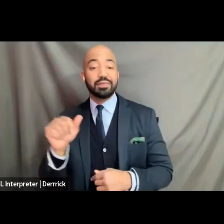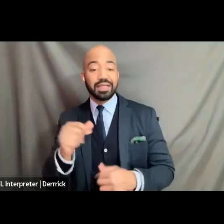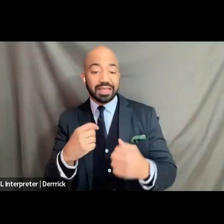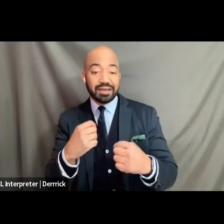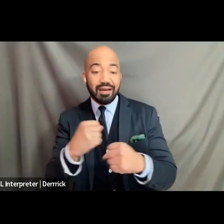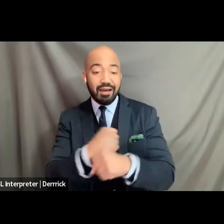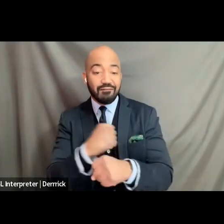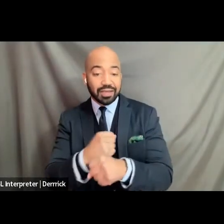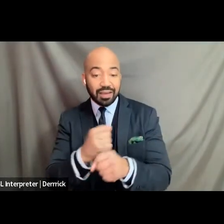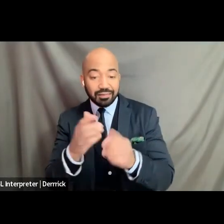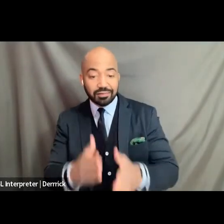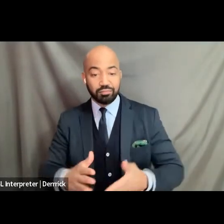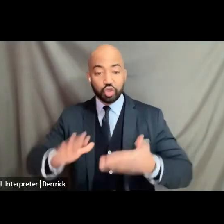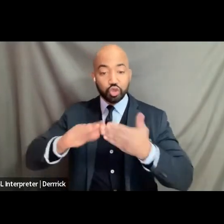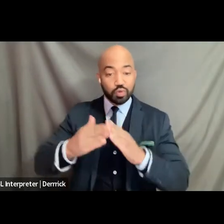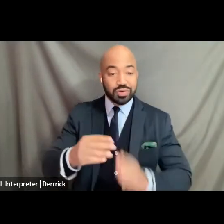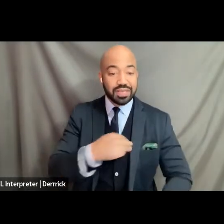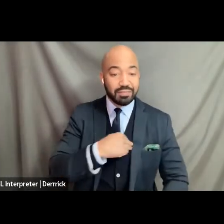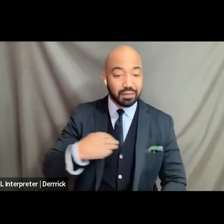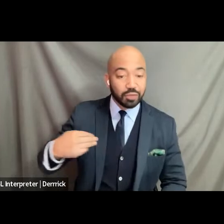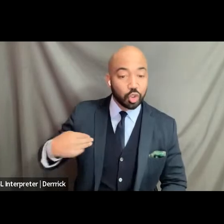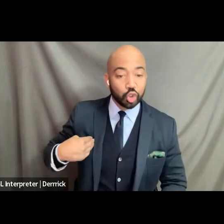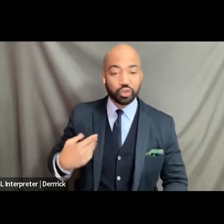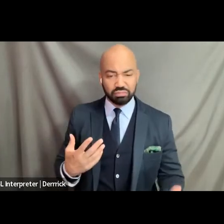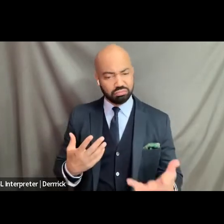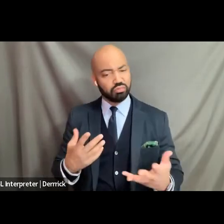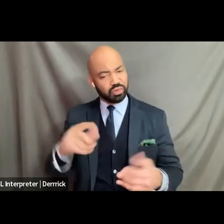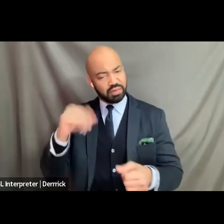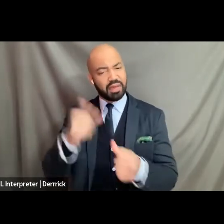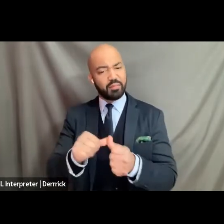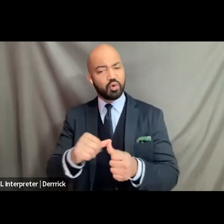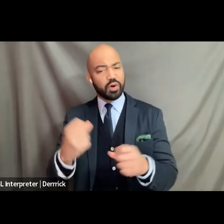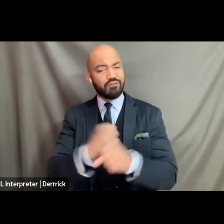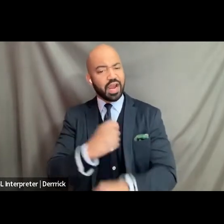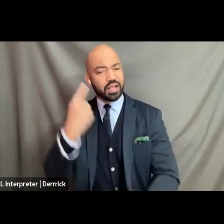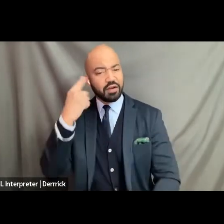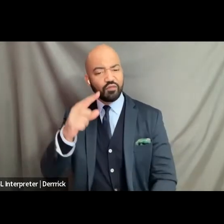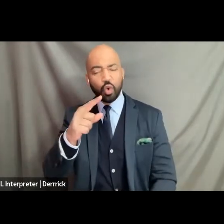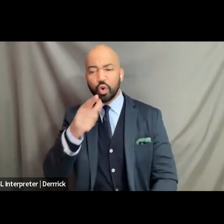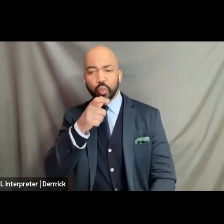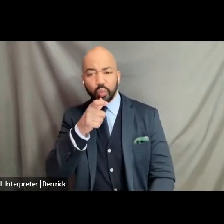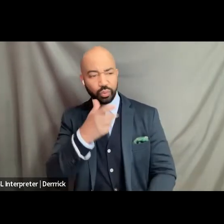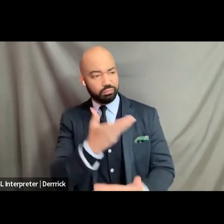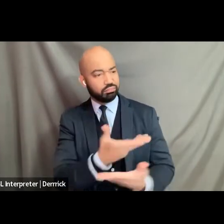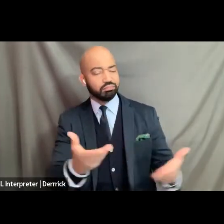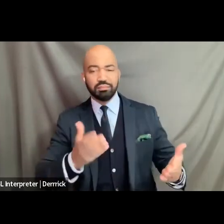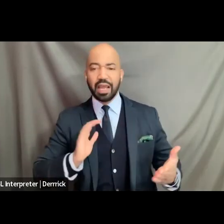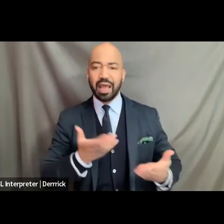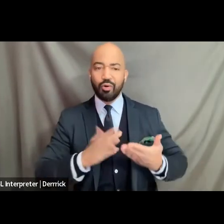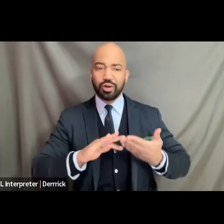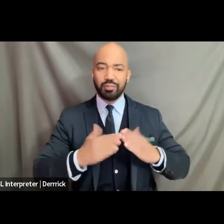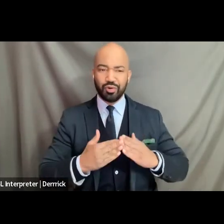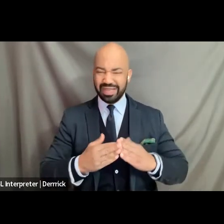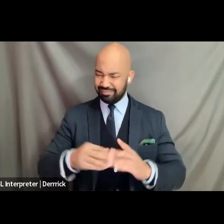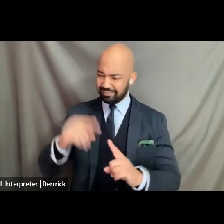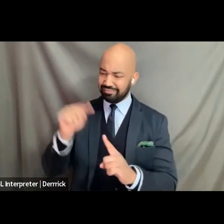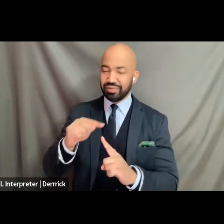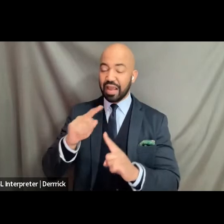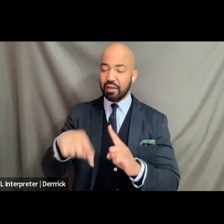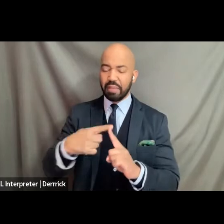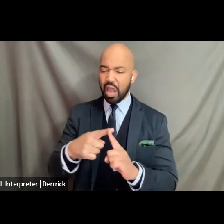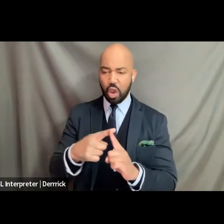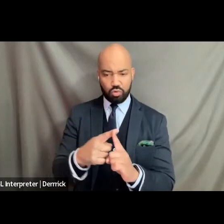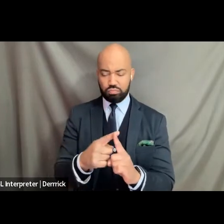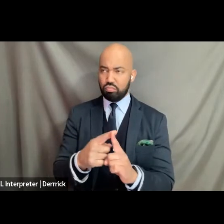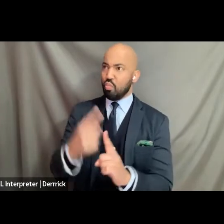is for and and and and and let's remember you know um what this is what this is really all about this isn't just a celebration